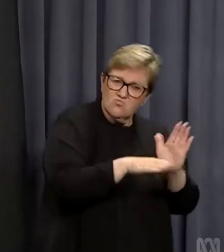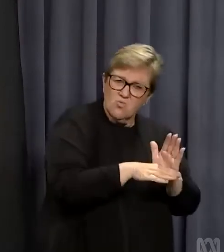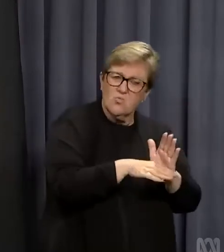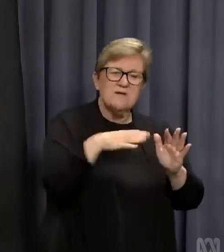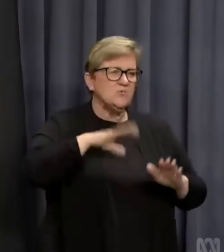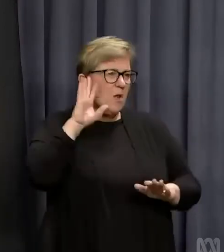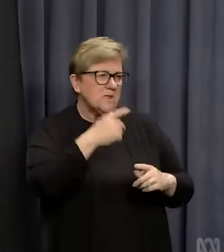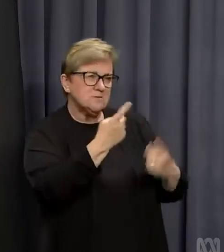to all the advice.